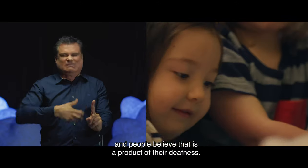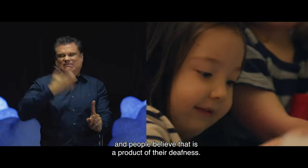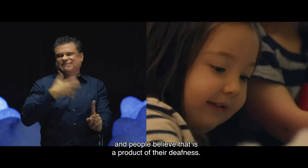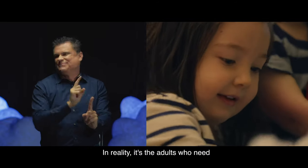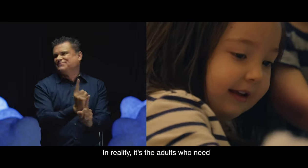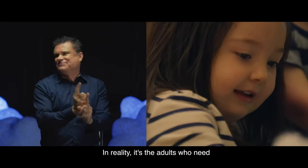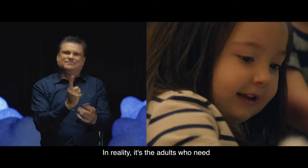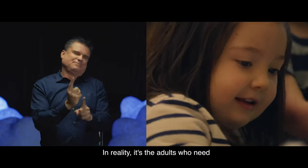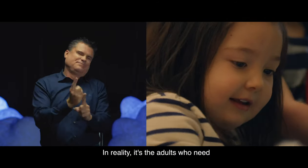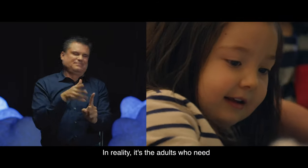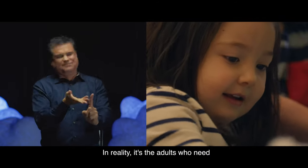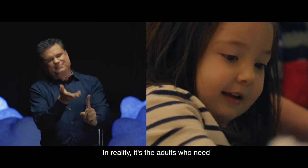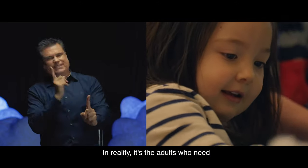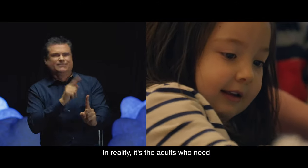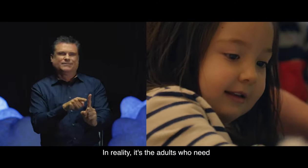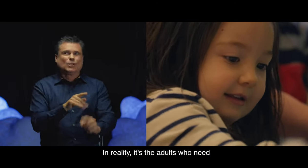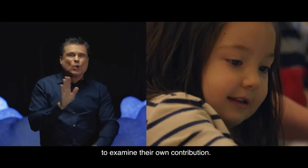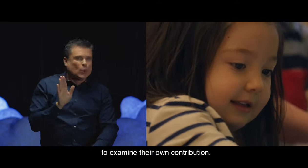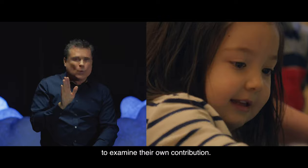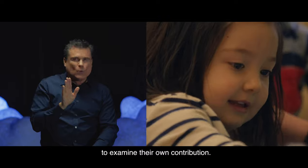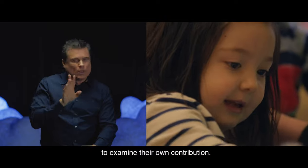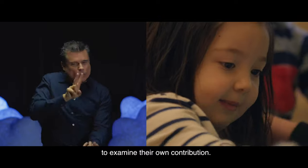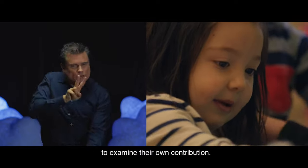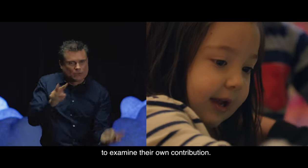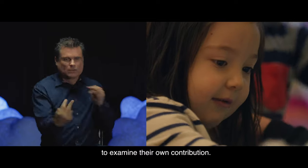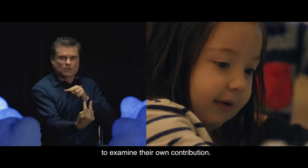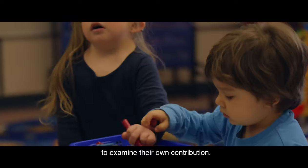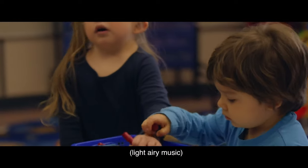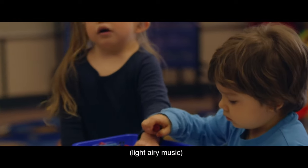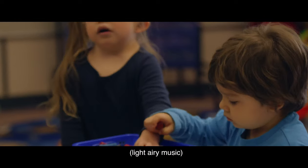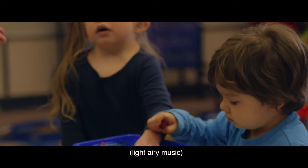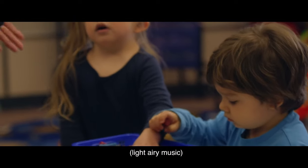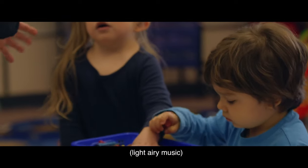deafness. In reality, it's the adults who need to examine their own contribution.